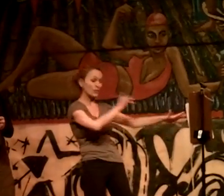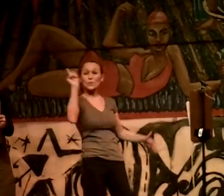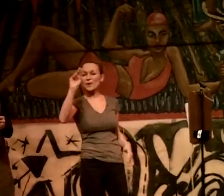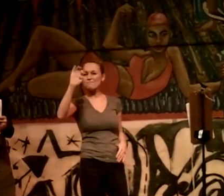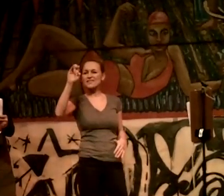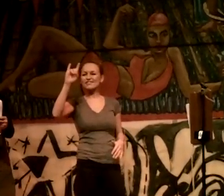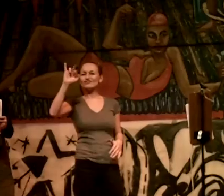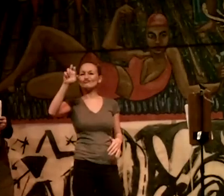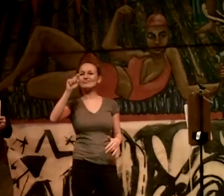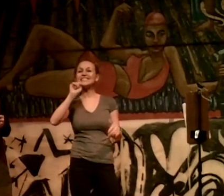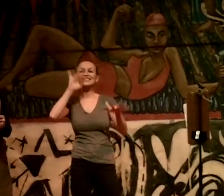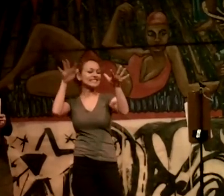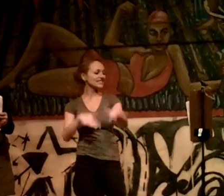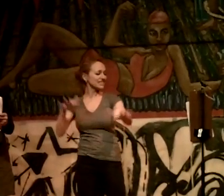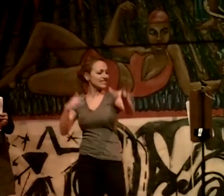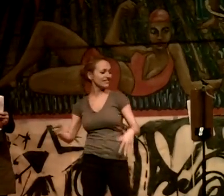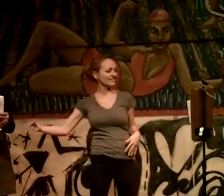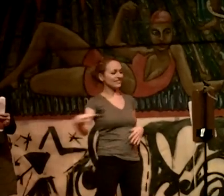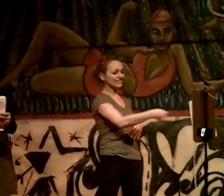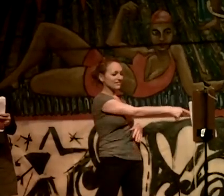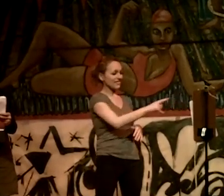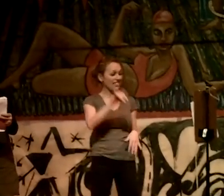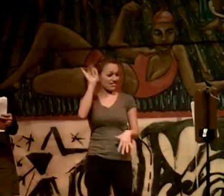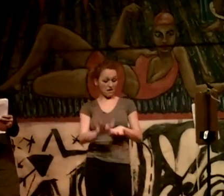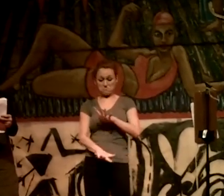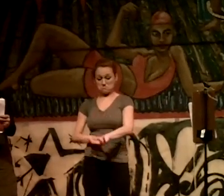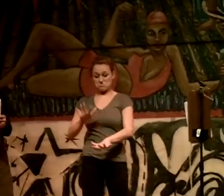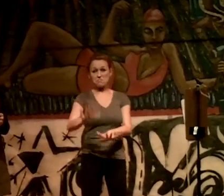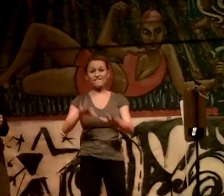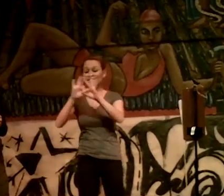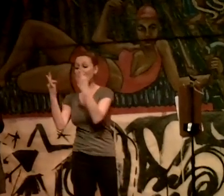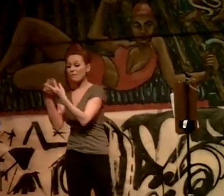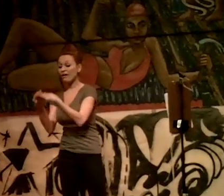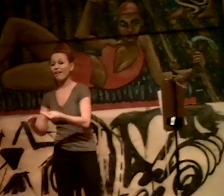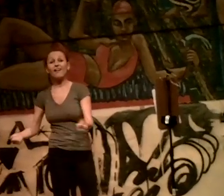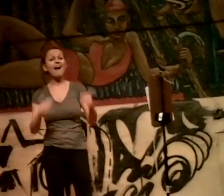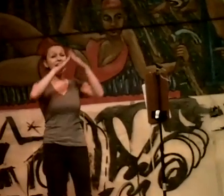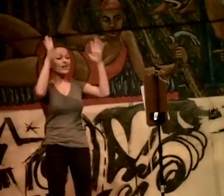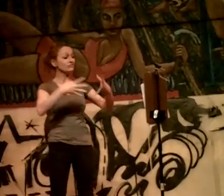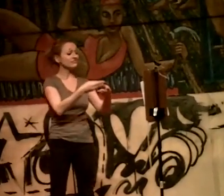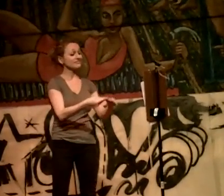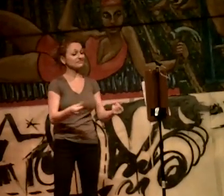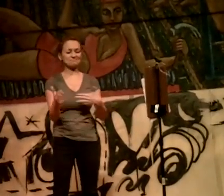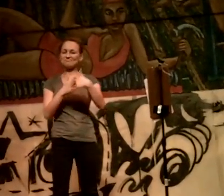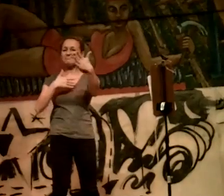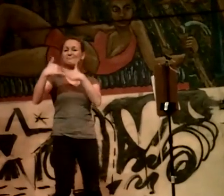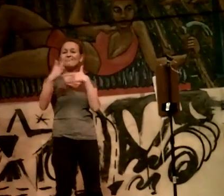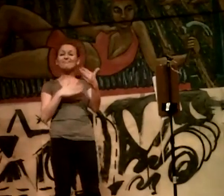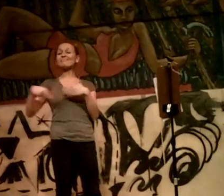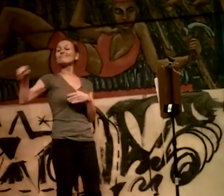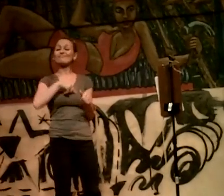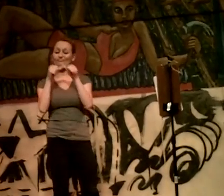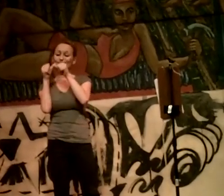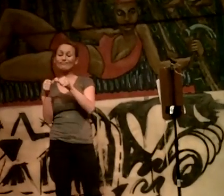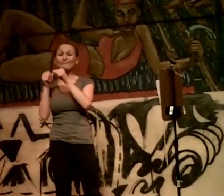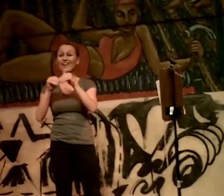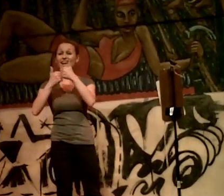streaming straight into the Mediterranean Sea, covering our footsteps, homes, and family, but